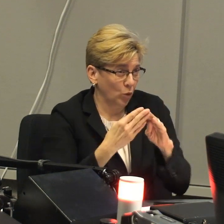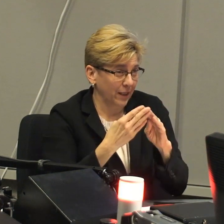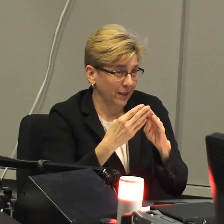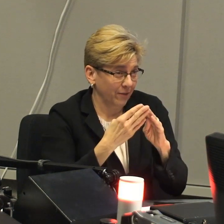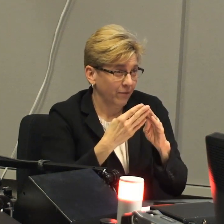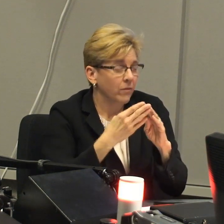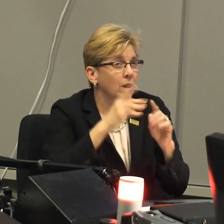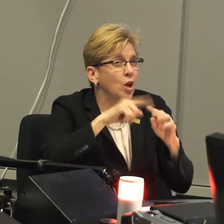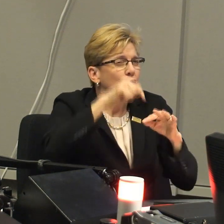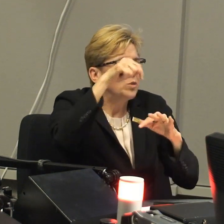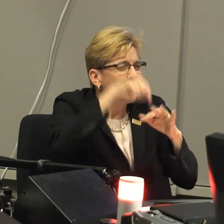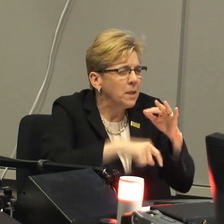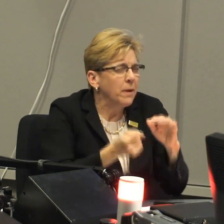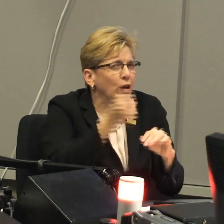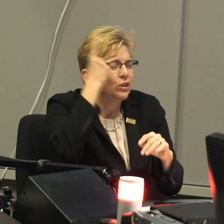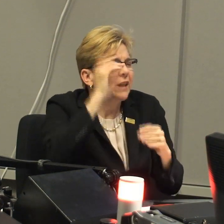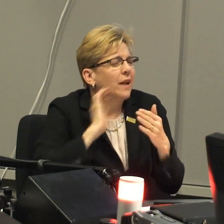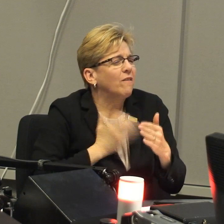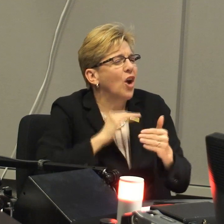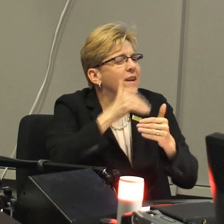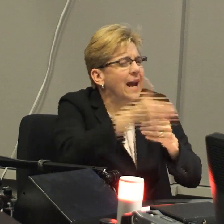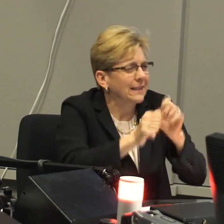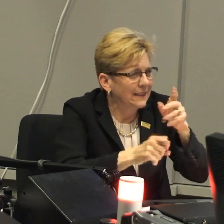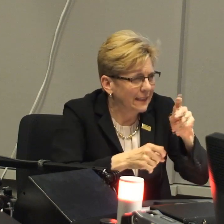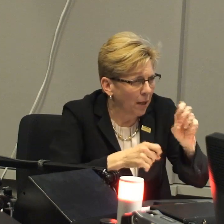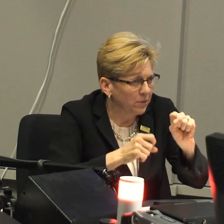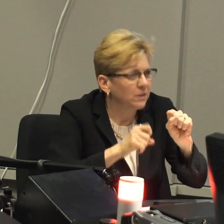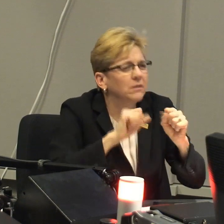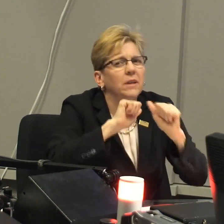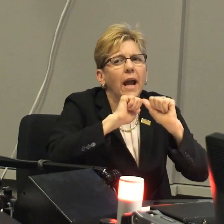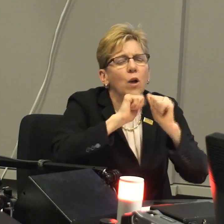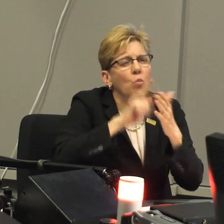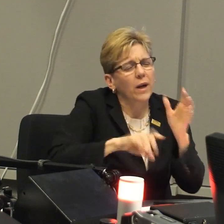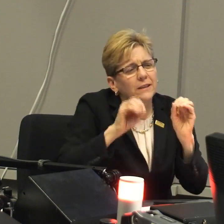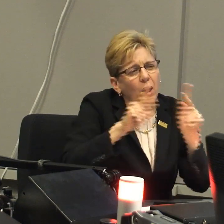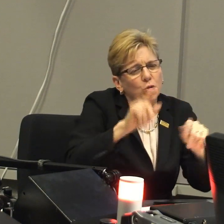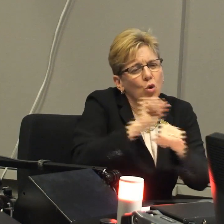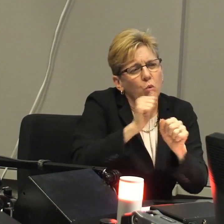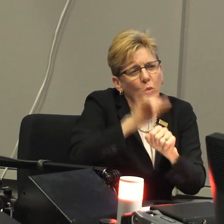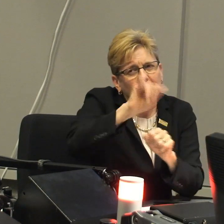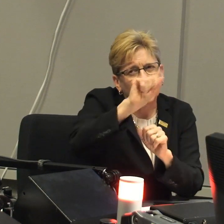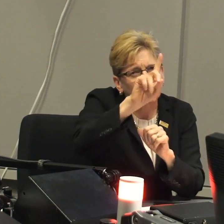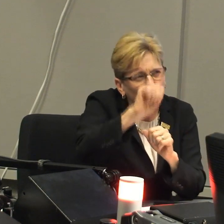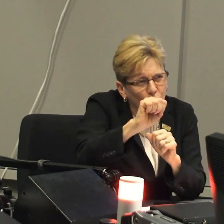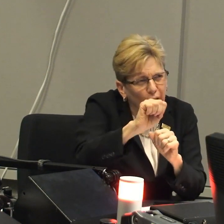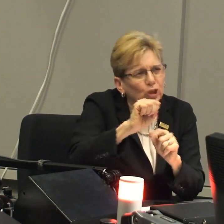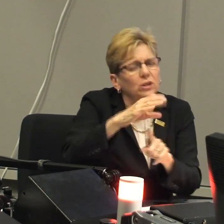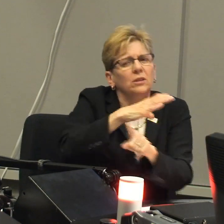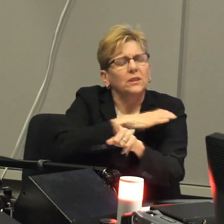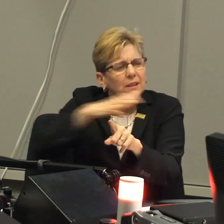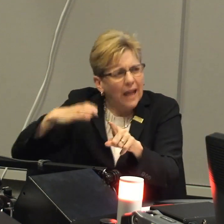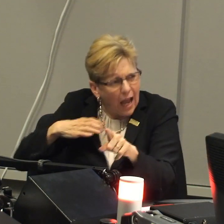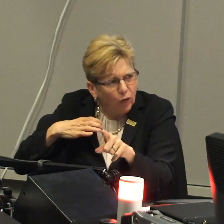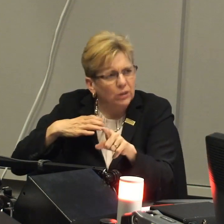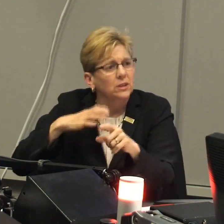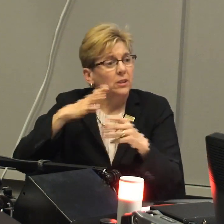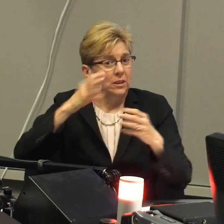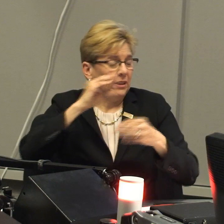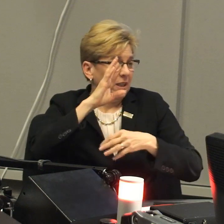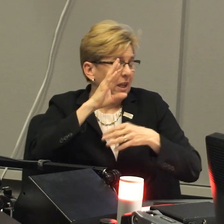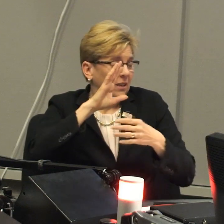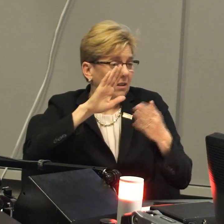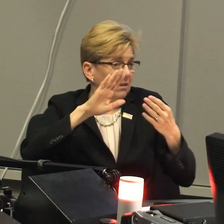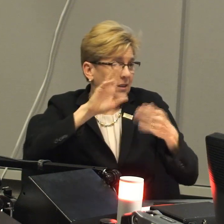ourselves and one another within our community to deepen our understanding of our next steps and what our opportunities are to work with this